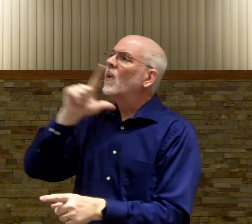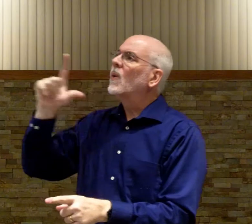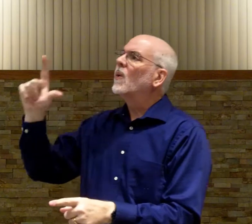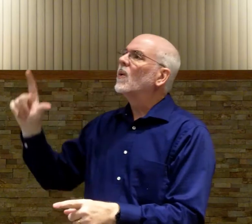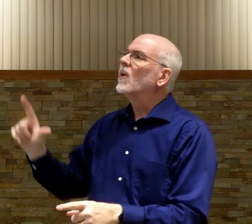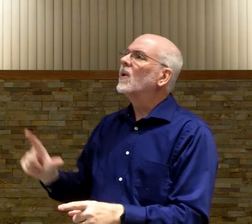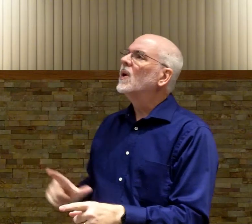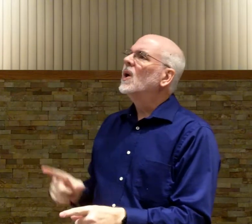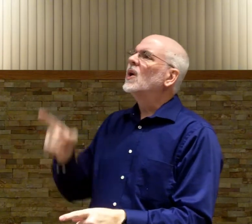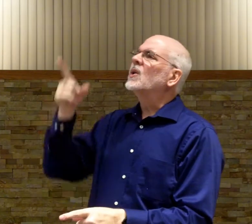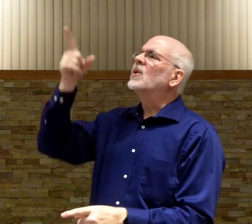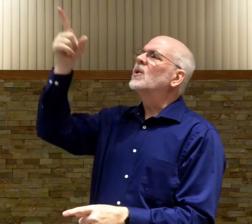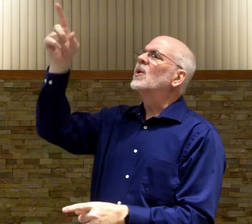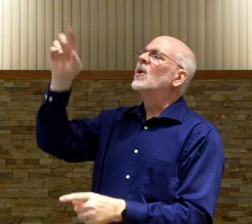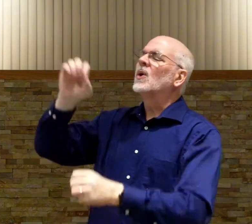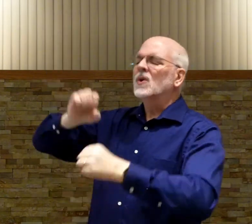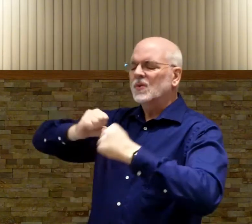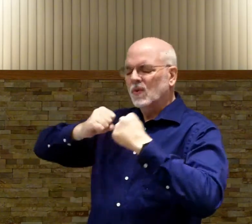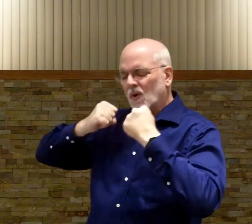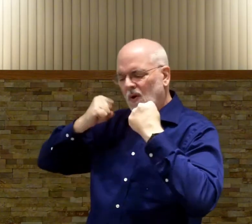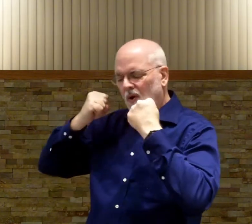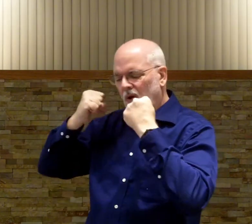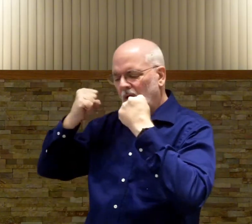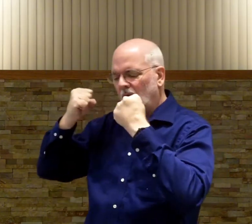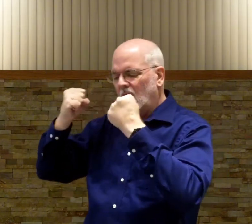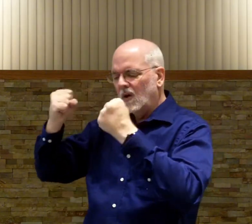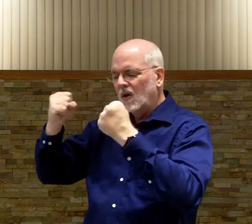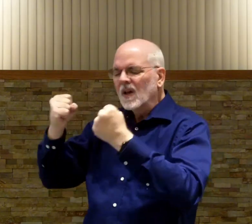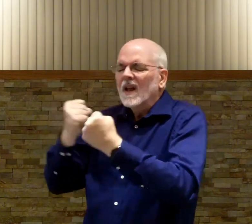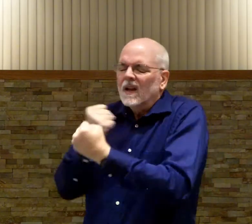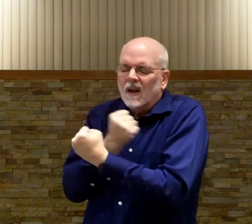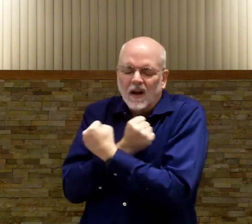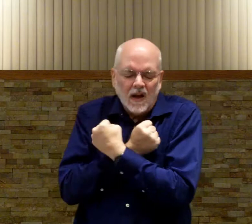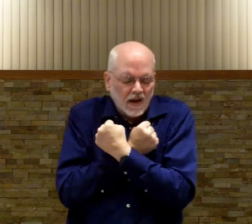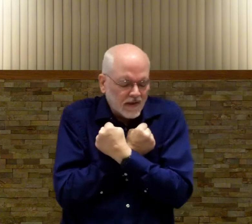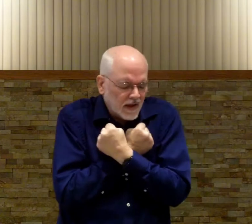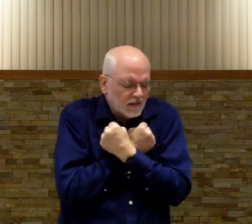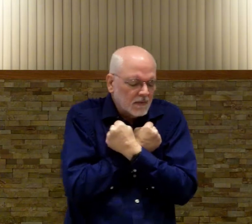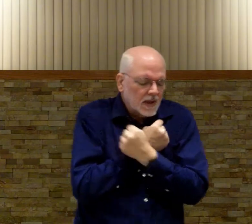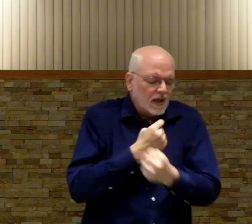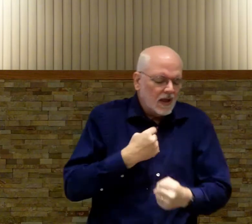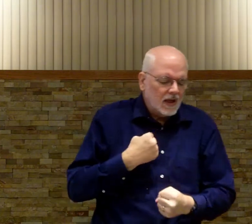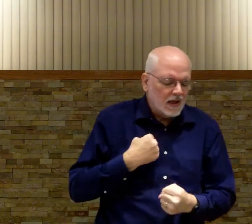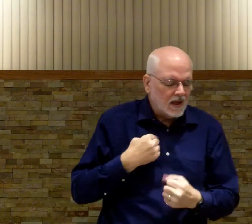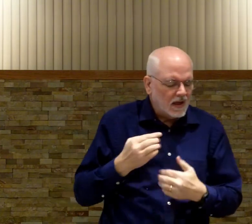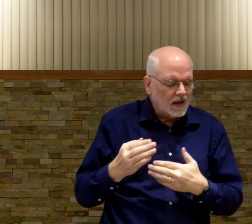you're strong loving me even